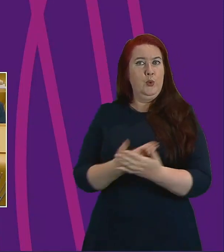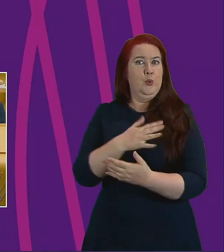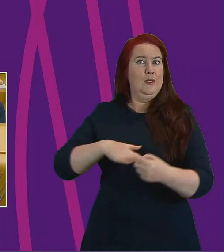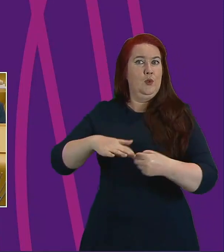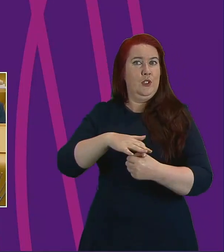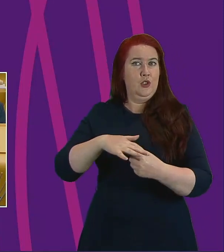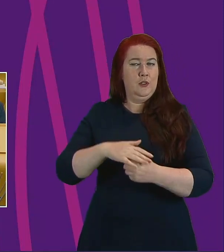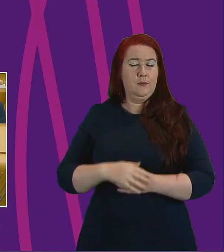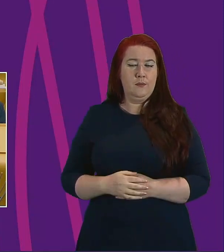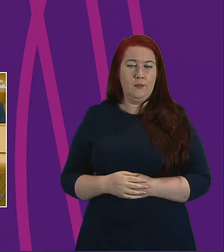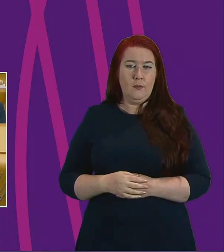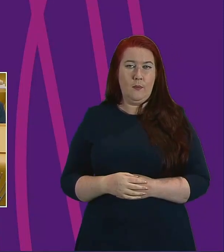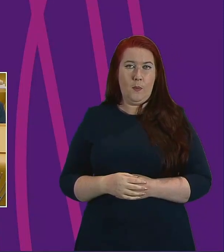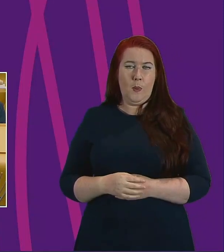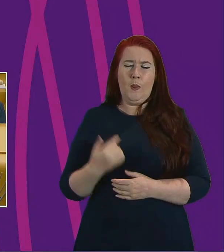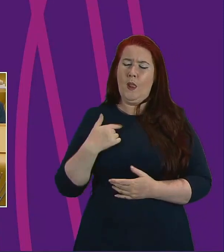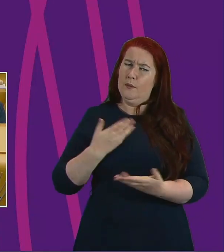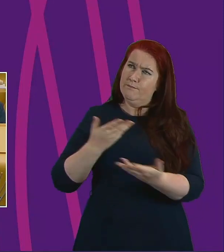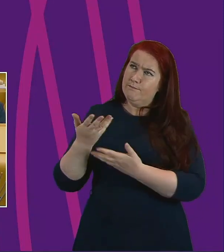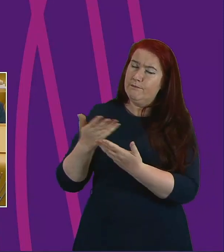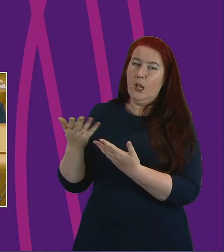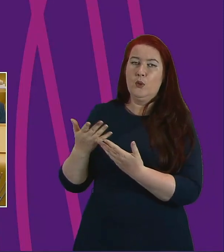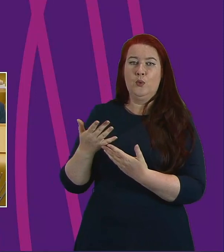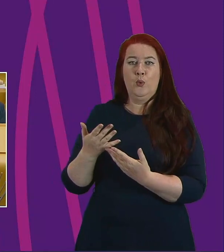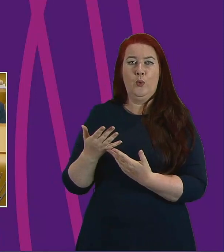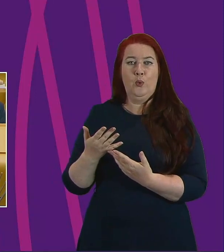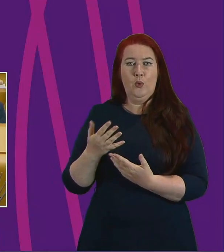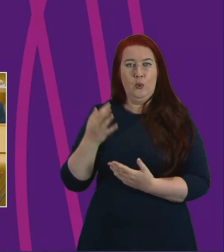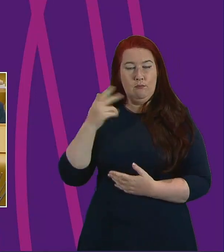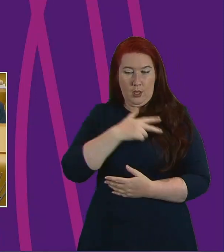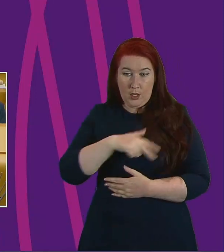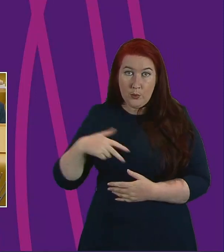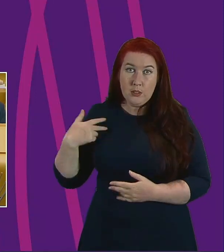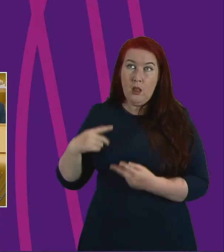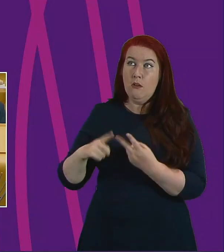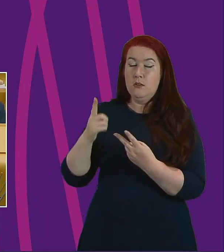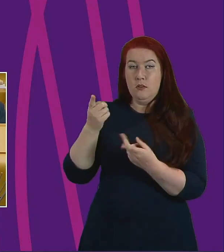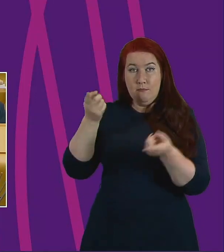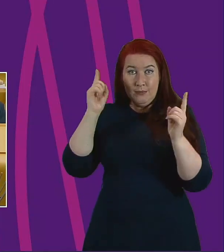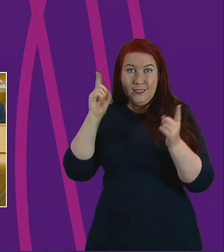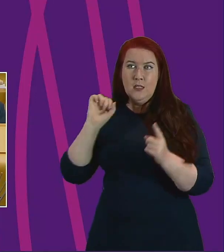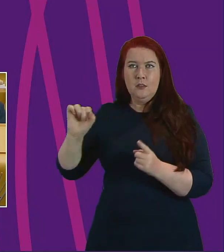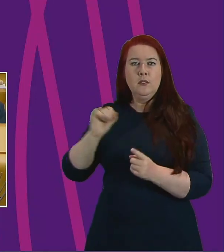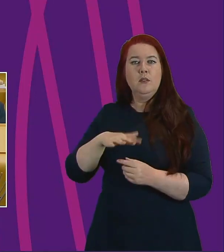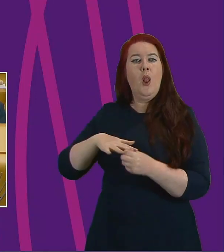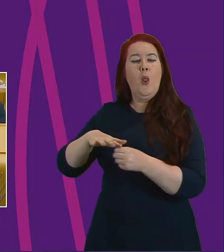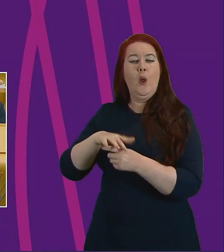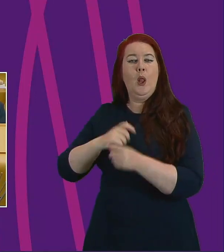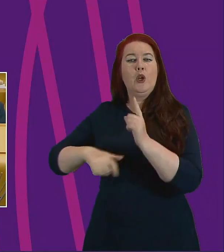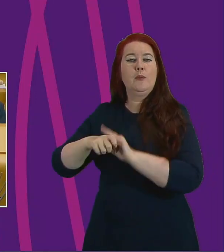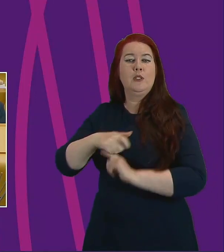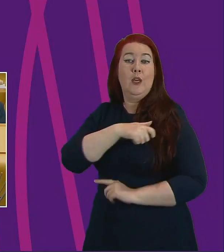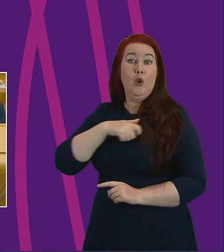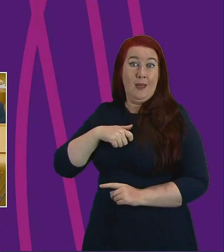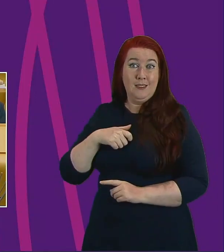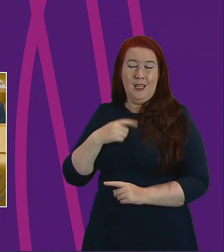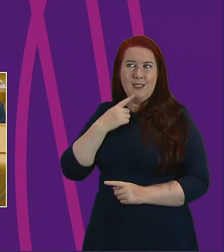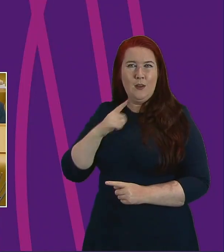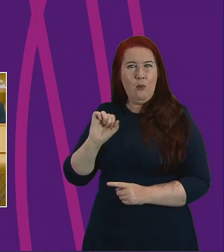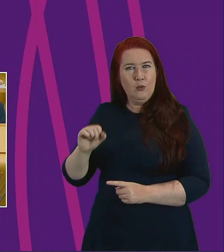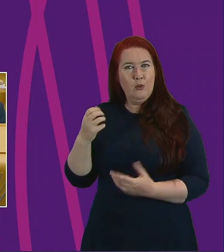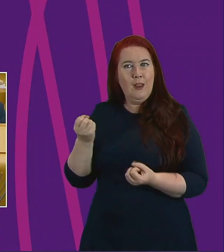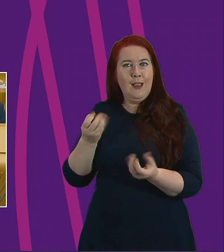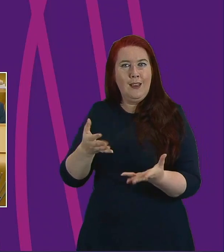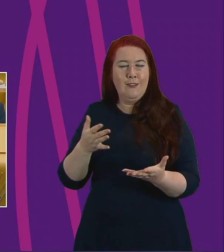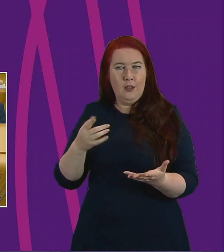I have had several exchanges with the ministers and councillors giving evidence to the Local Government and Communities Committee on how important it is that when discretionary powers along with